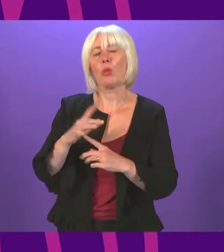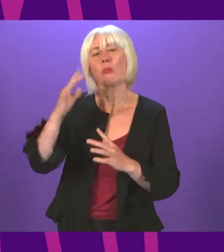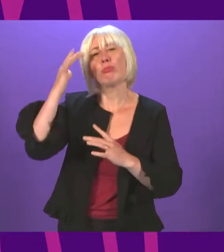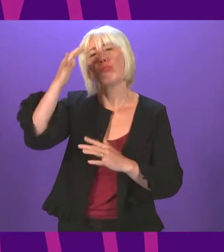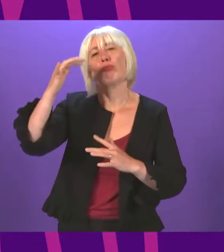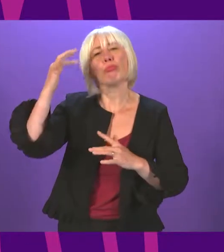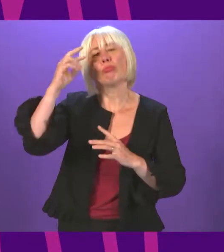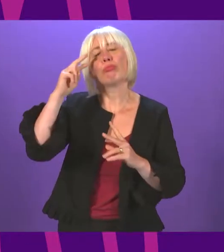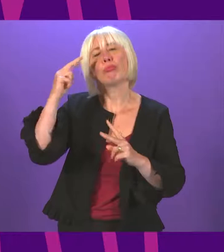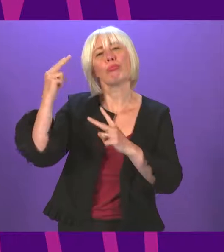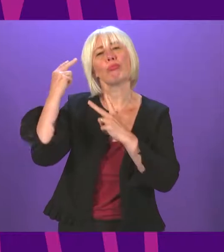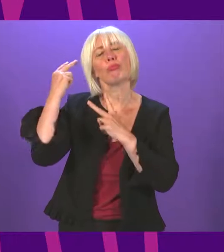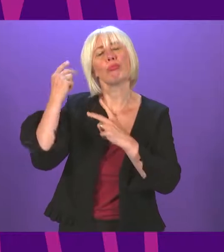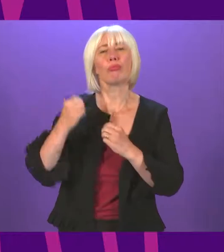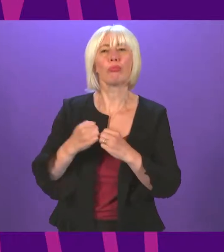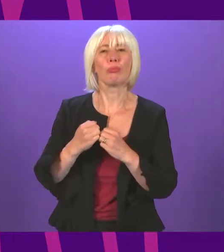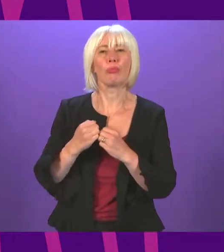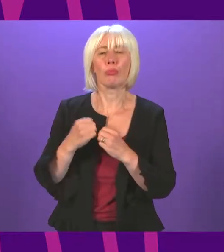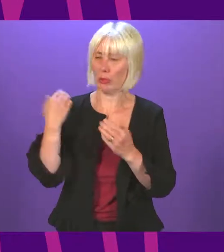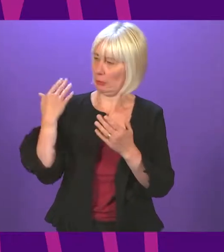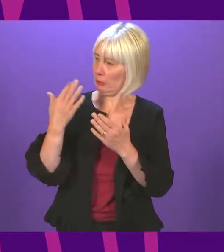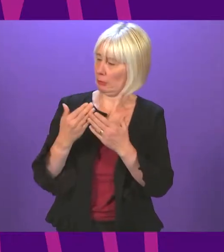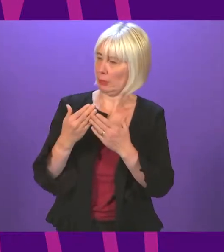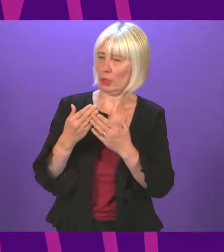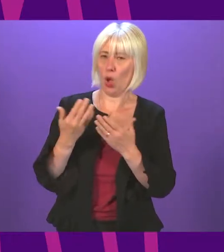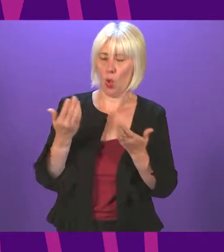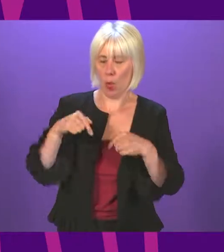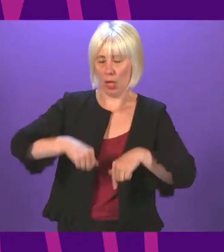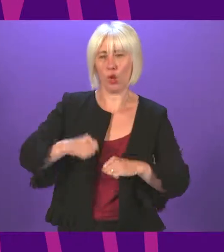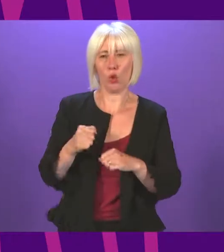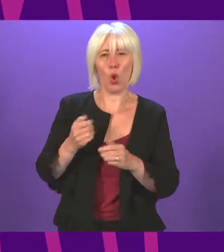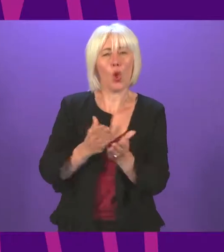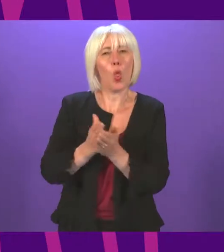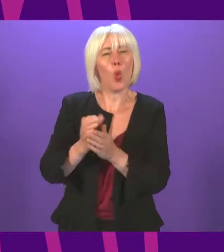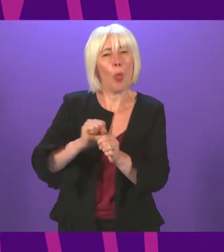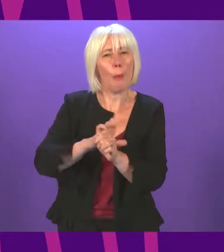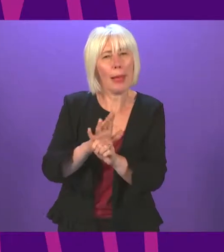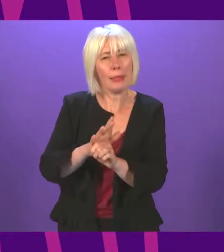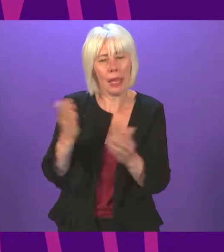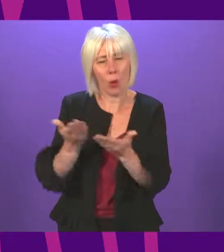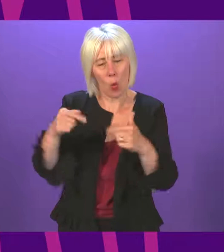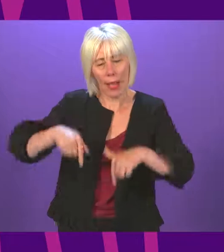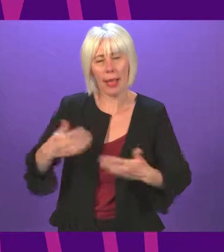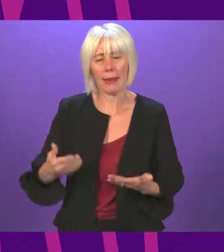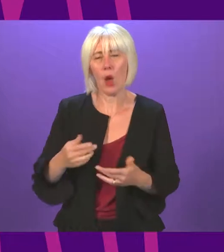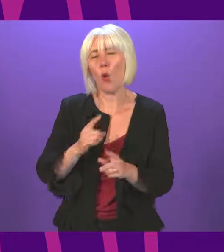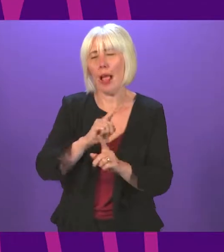where we are in terms of our country coming through this pandemic. I'll come in a moment to the